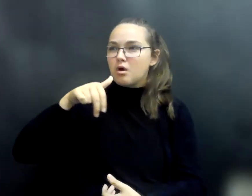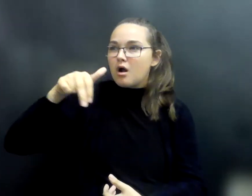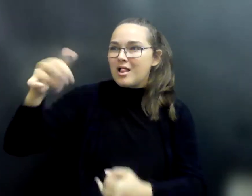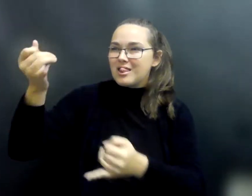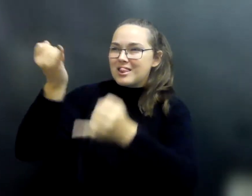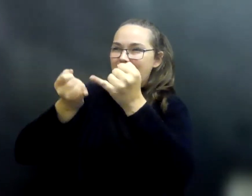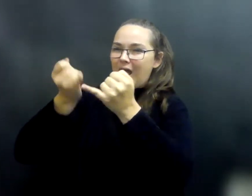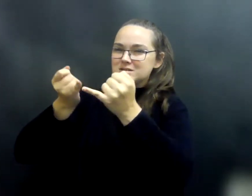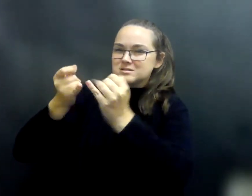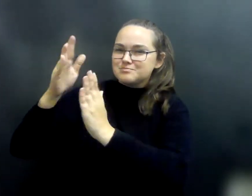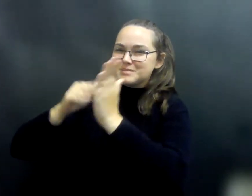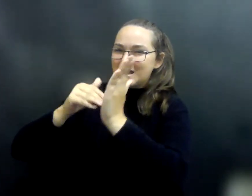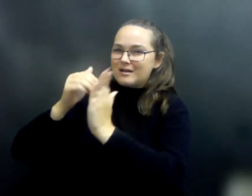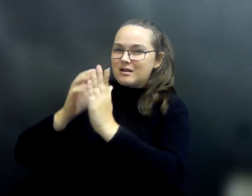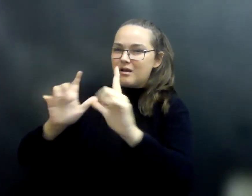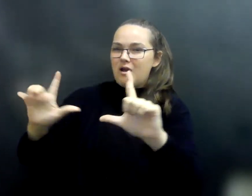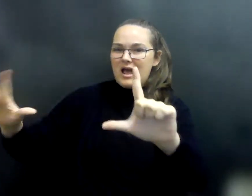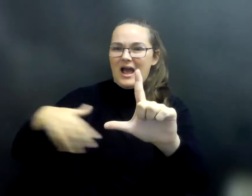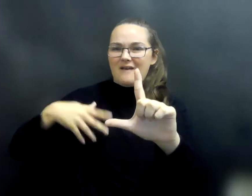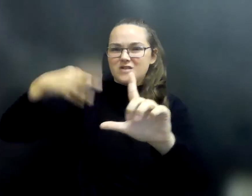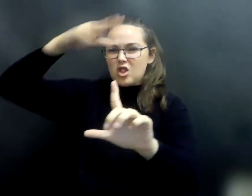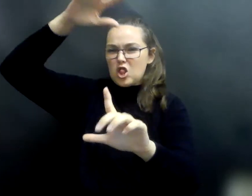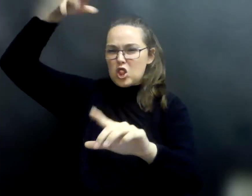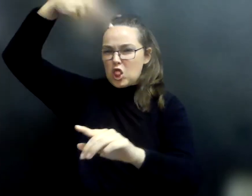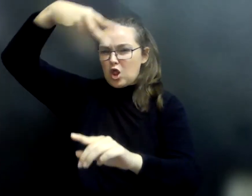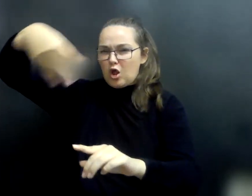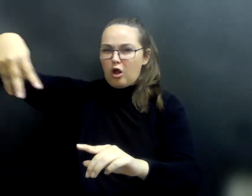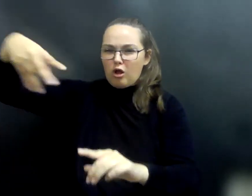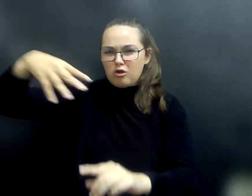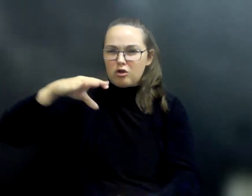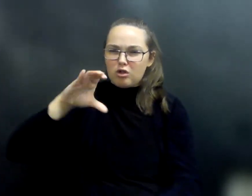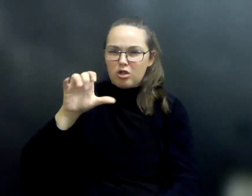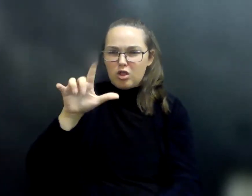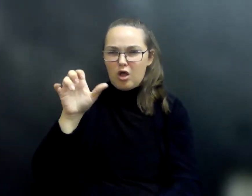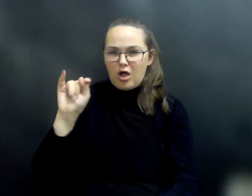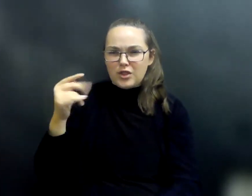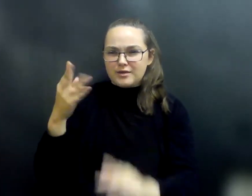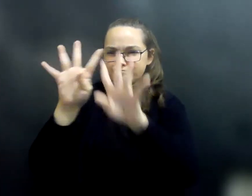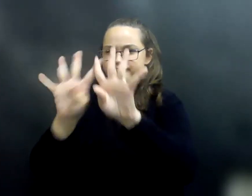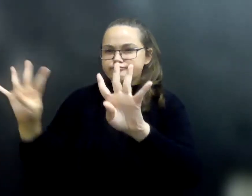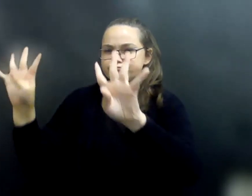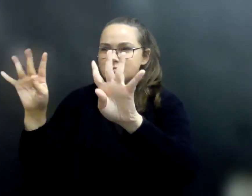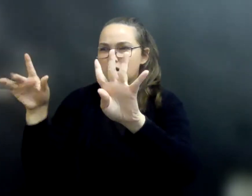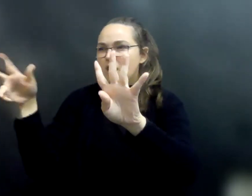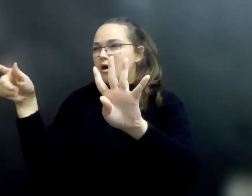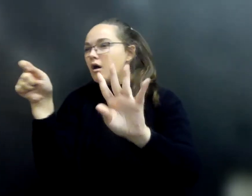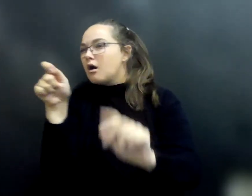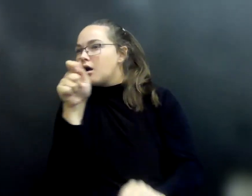which was covered with a dusty cloth, and resolutely pulled the cloth from the portrait. The painting showed an